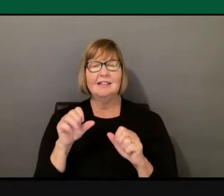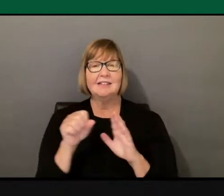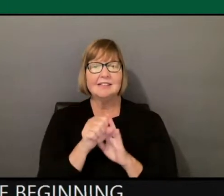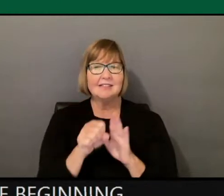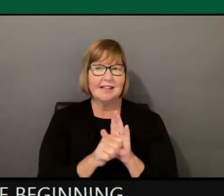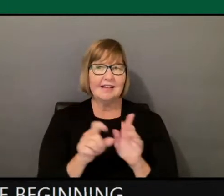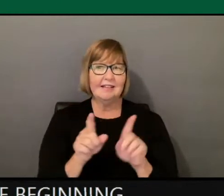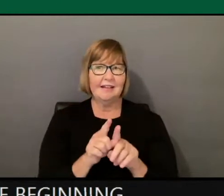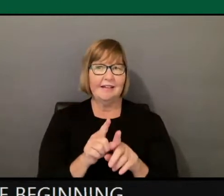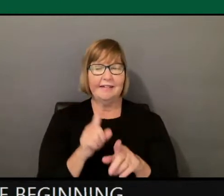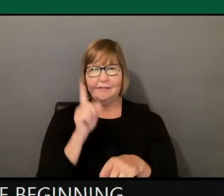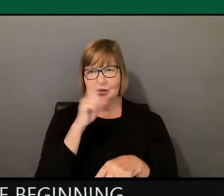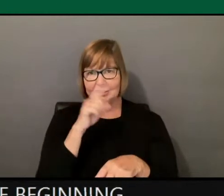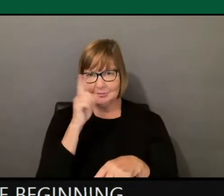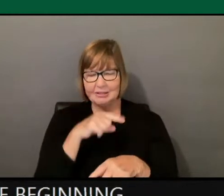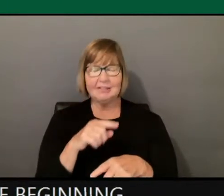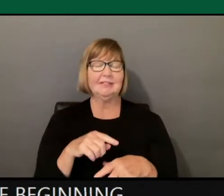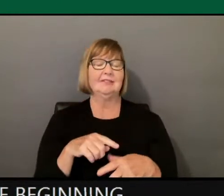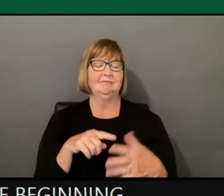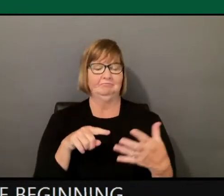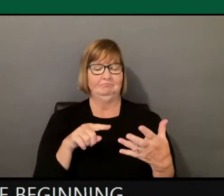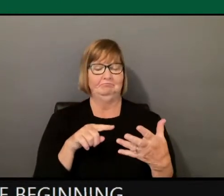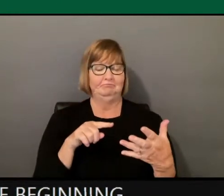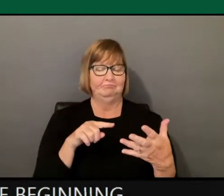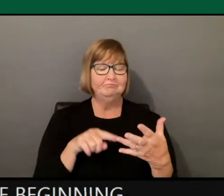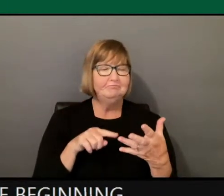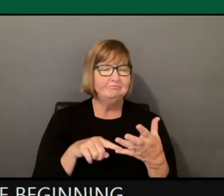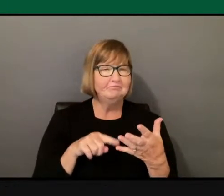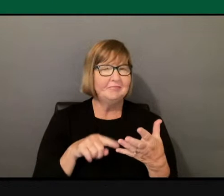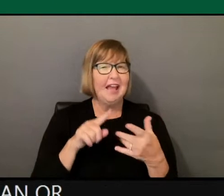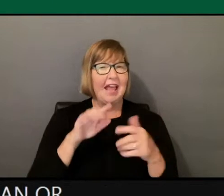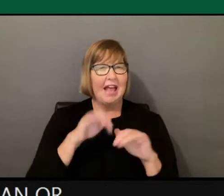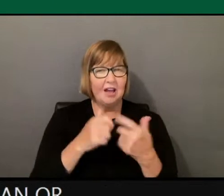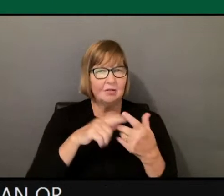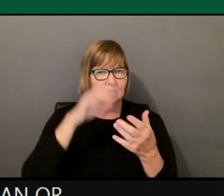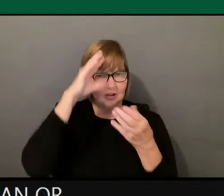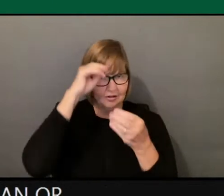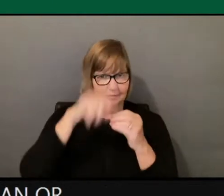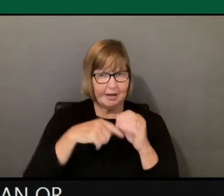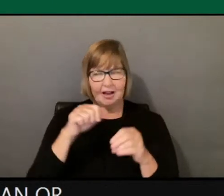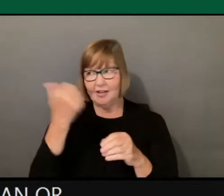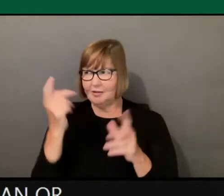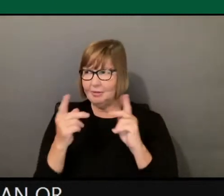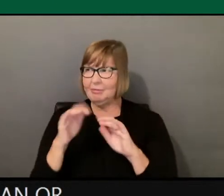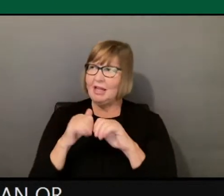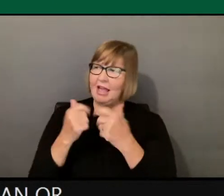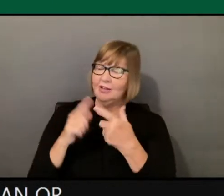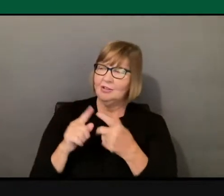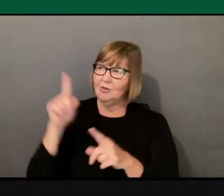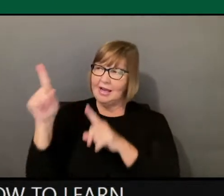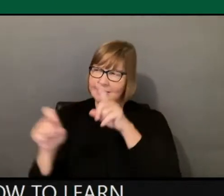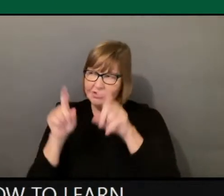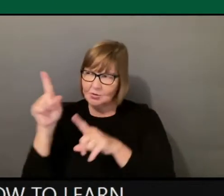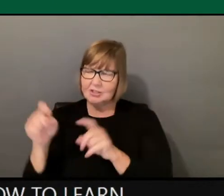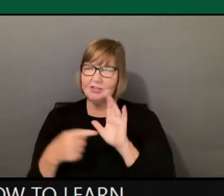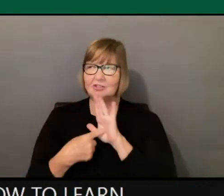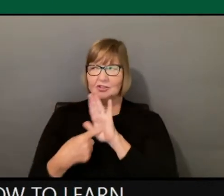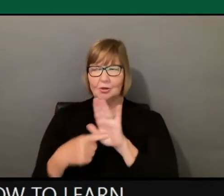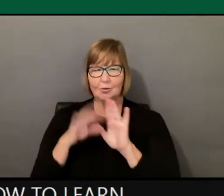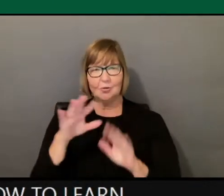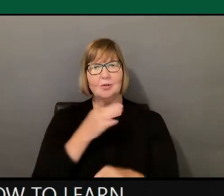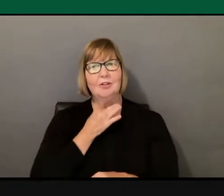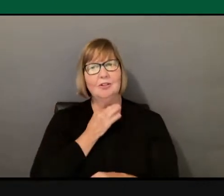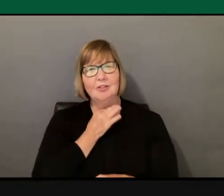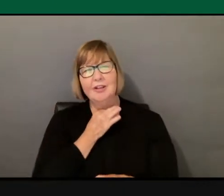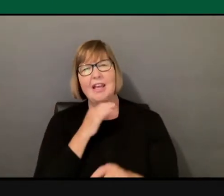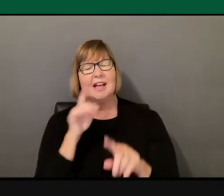program, where it's about how to learn about other people, how to ask questions, how to express curiosity, how to try to